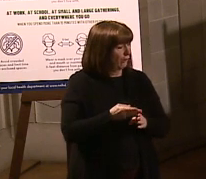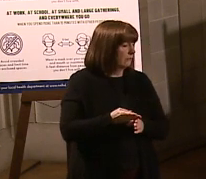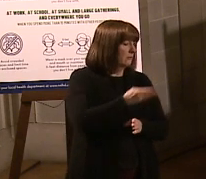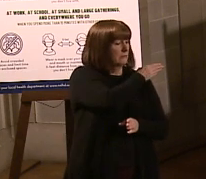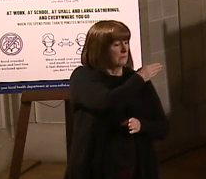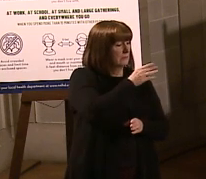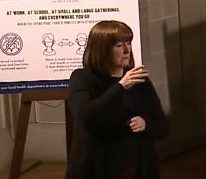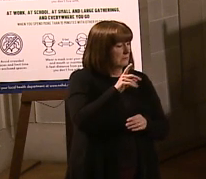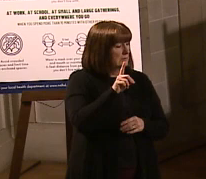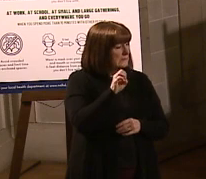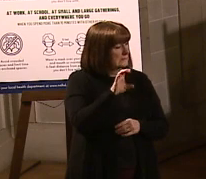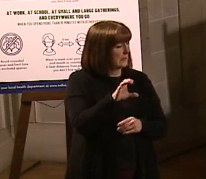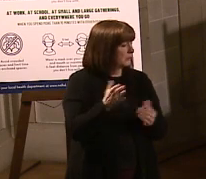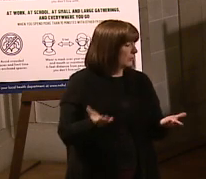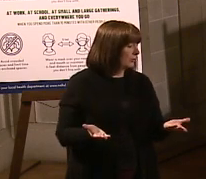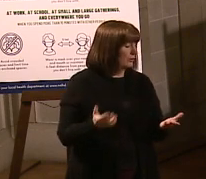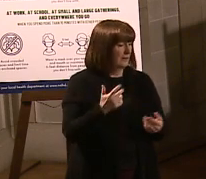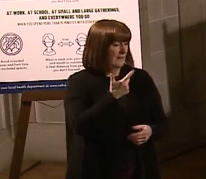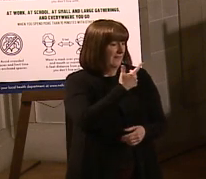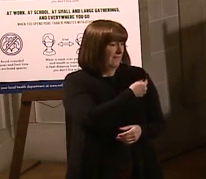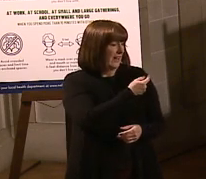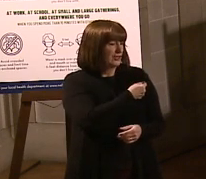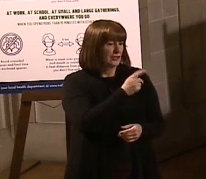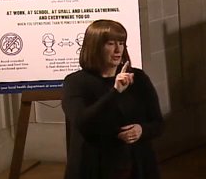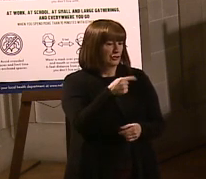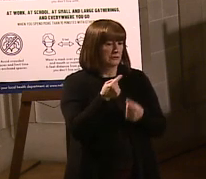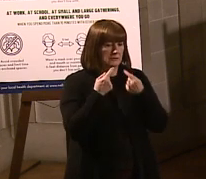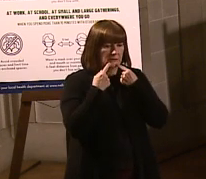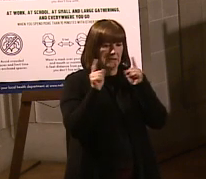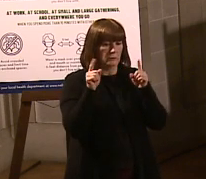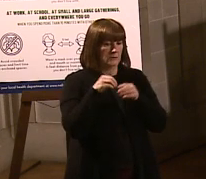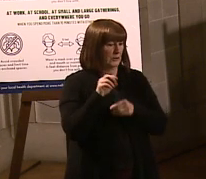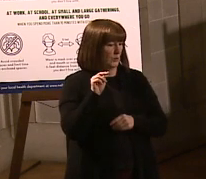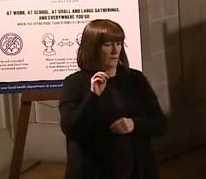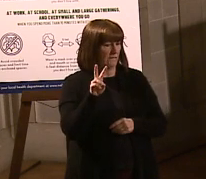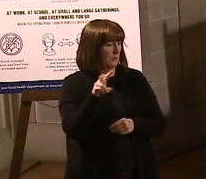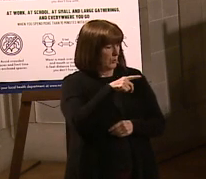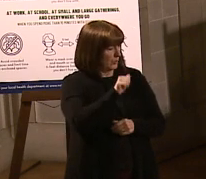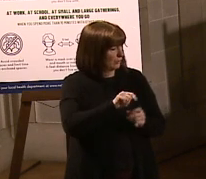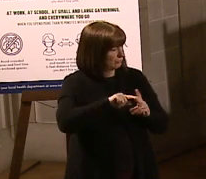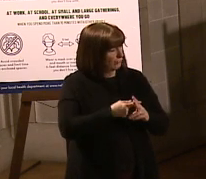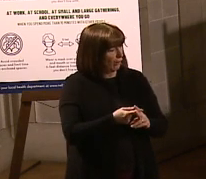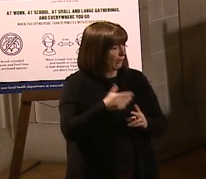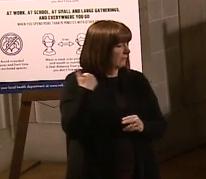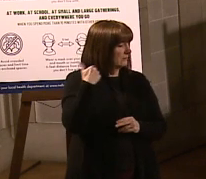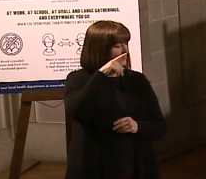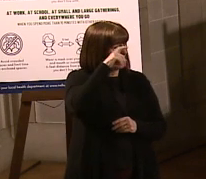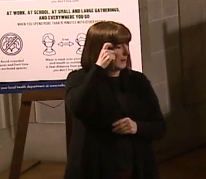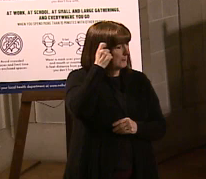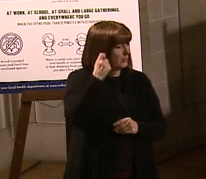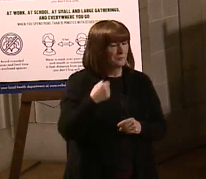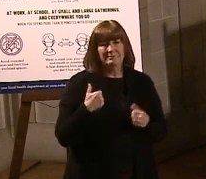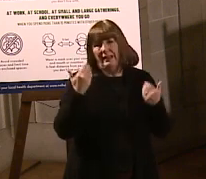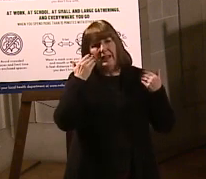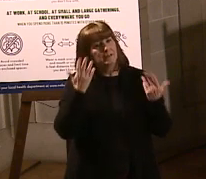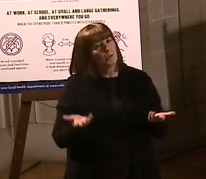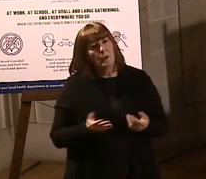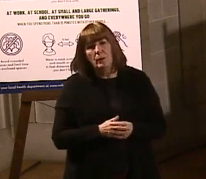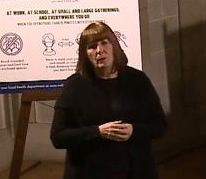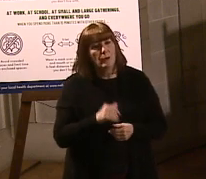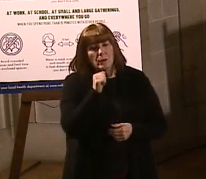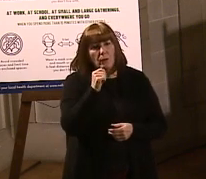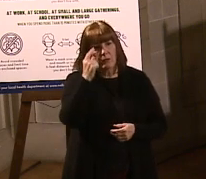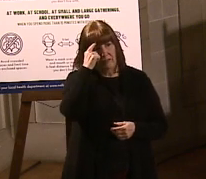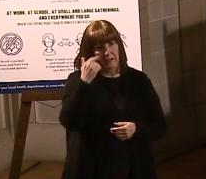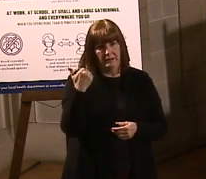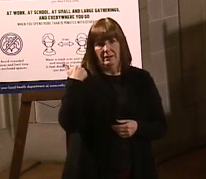December? Or, you know, I mean, the vaccination was just announced in November. I mean, could you have started later in the summer? I don't know. I don't think in the